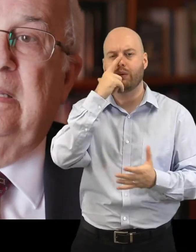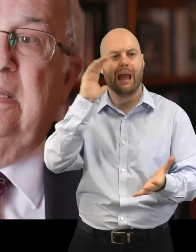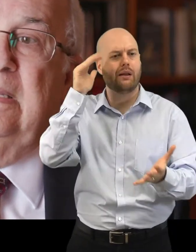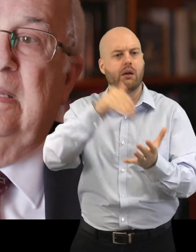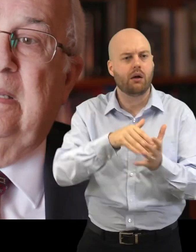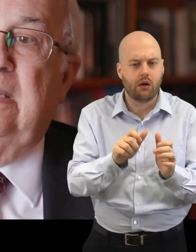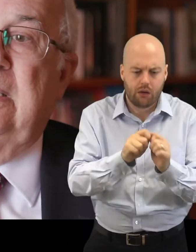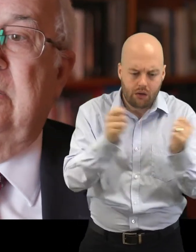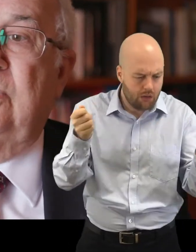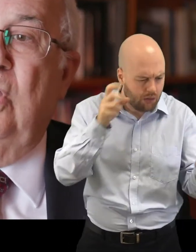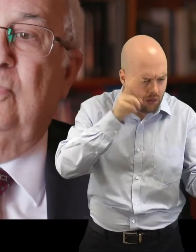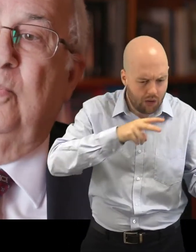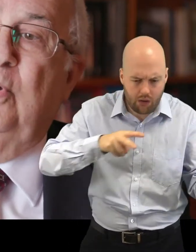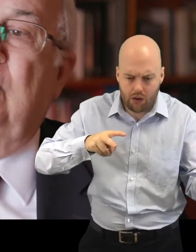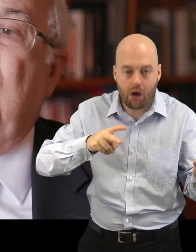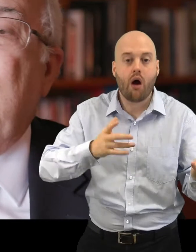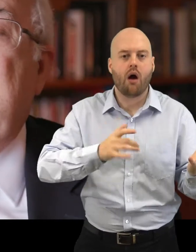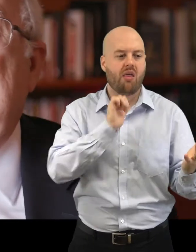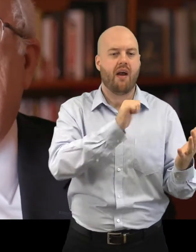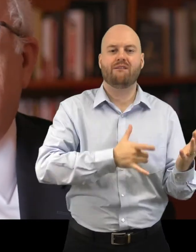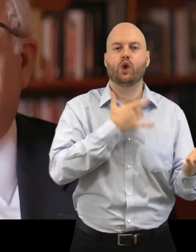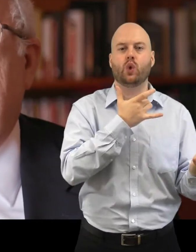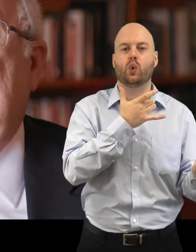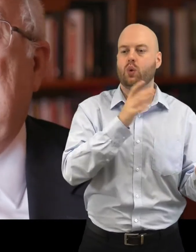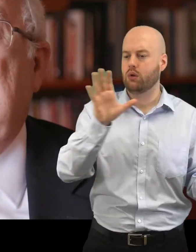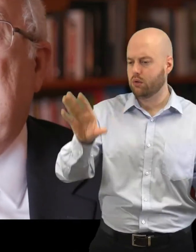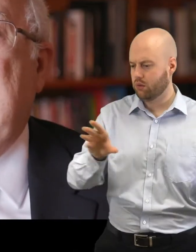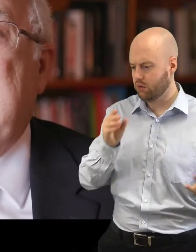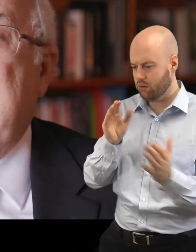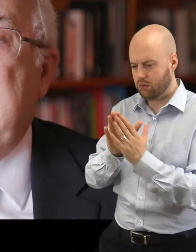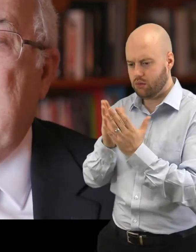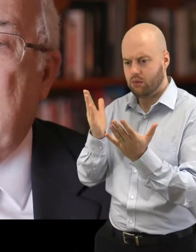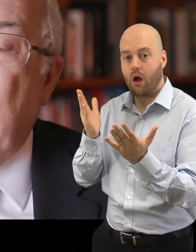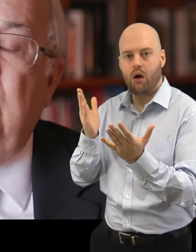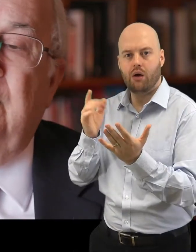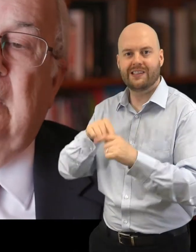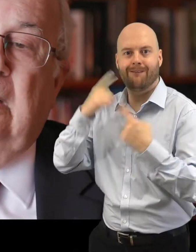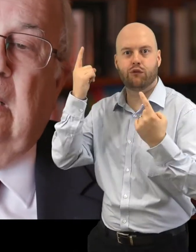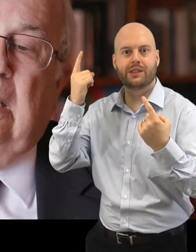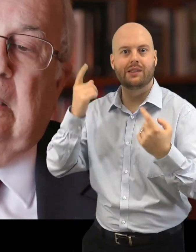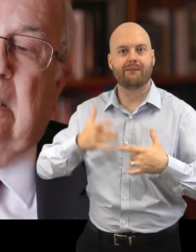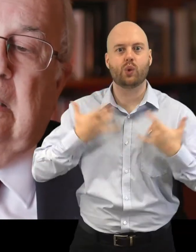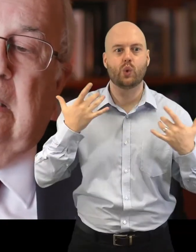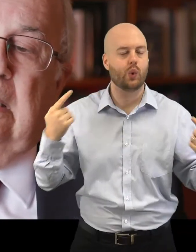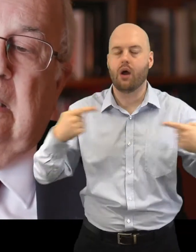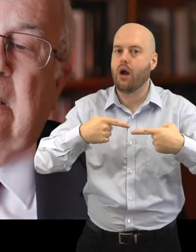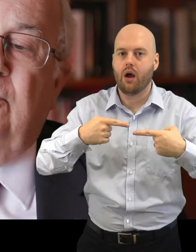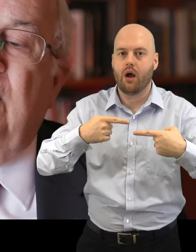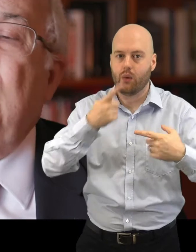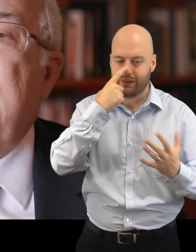its counter point of view and read about both. And that function